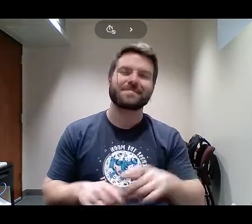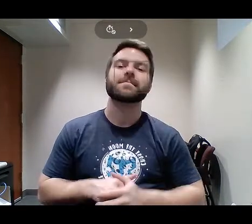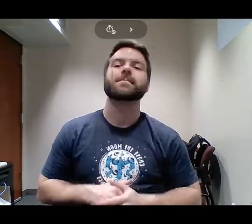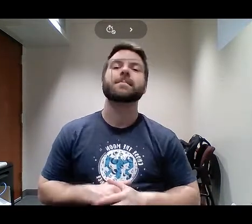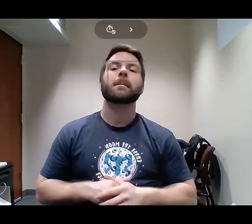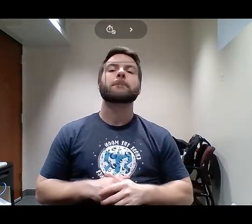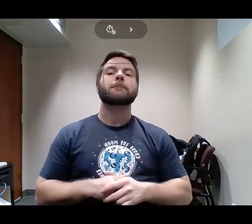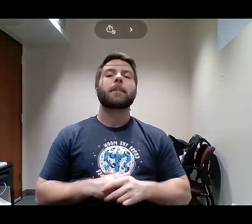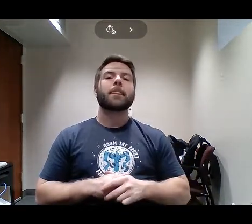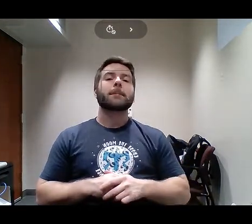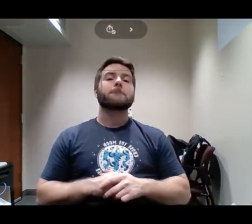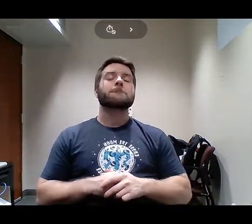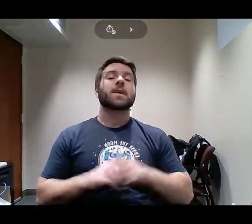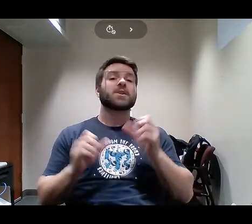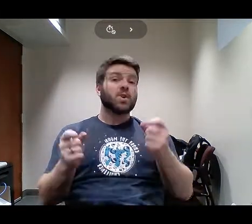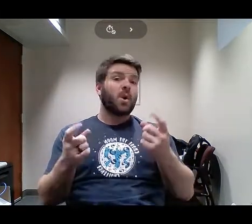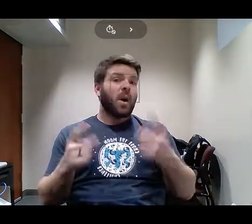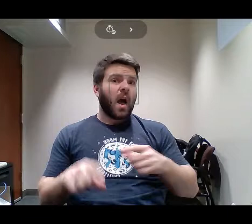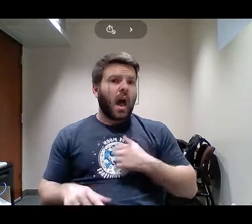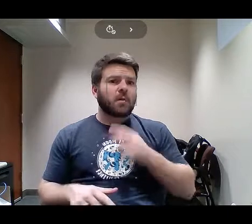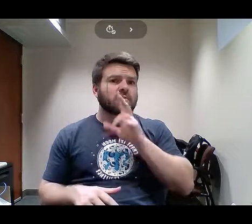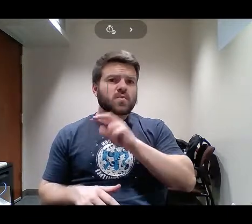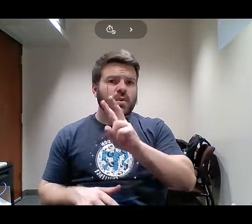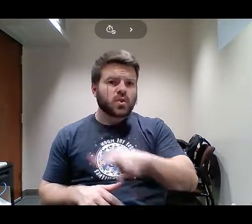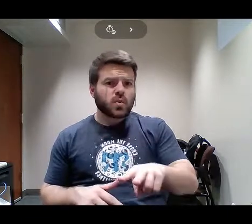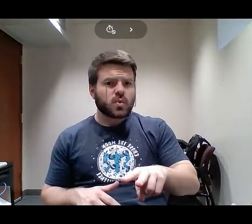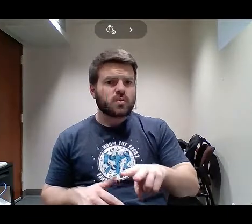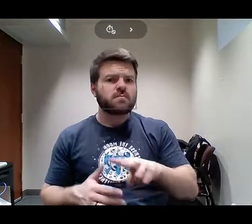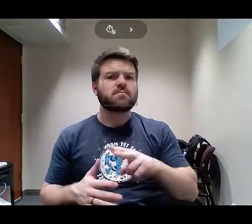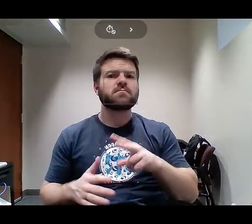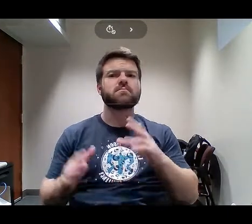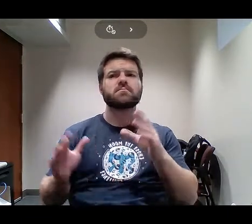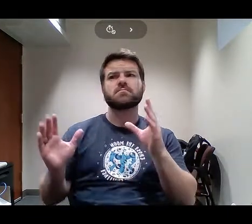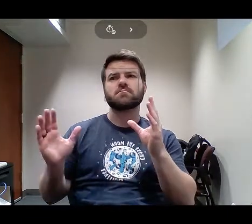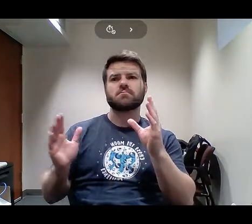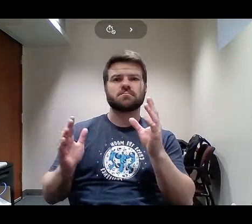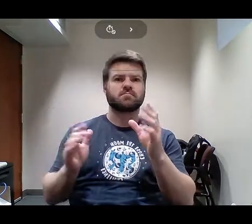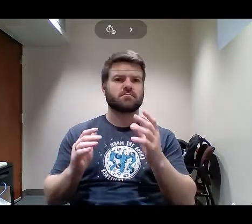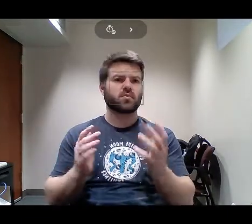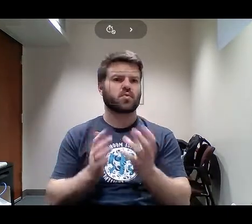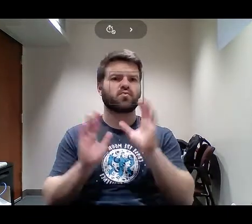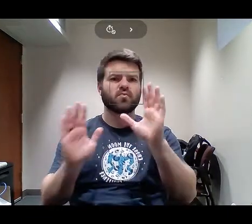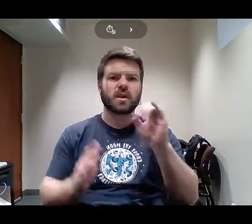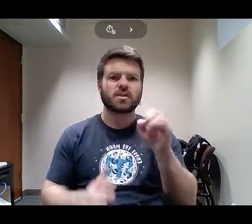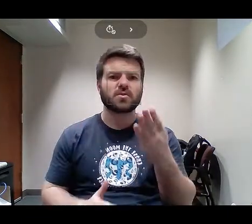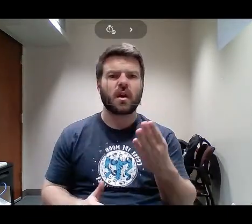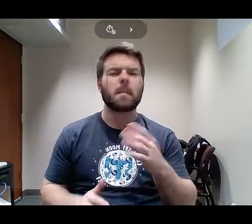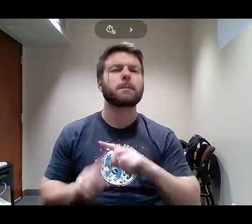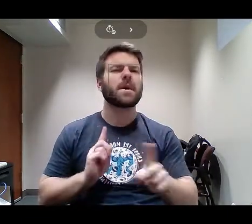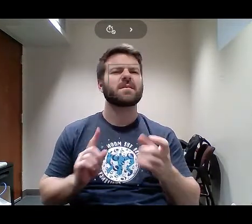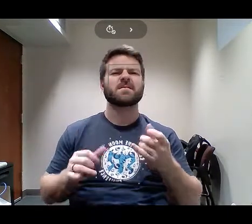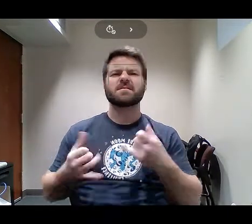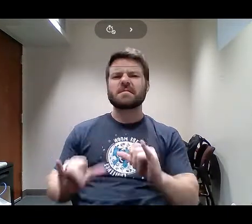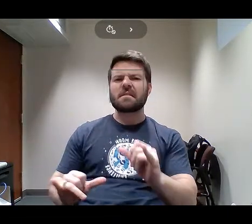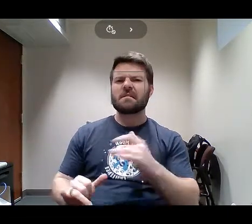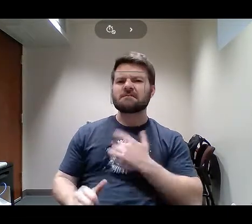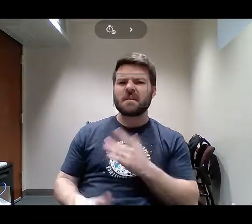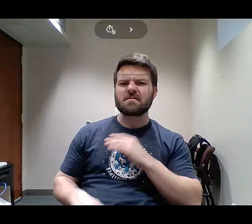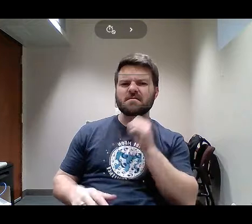right. It didn't feel right. The first sign, as President Hennessy was saying, was when they tried